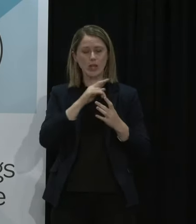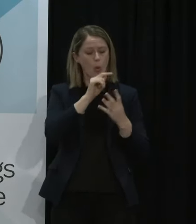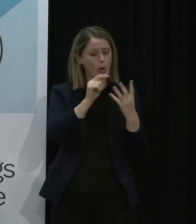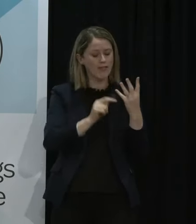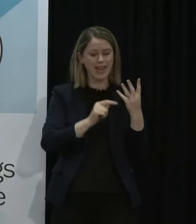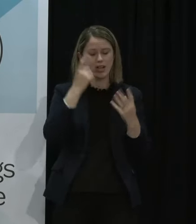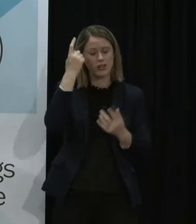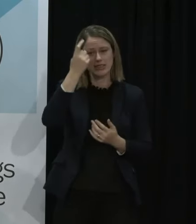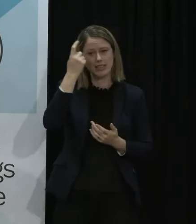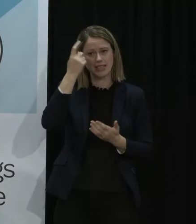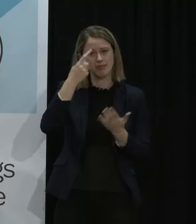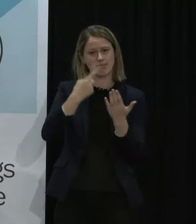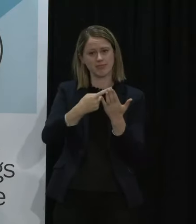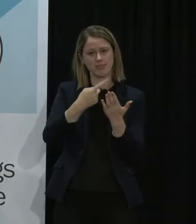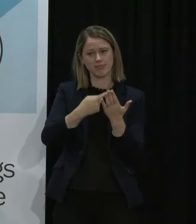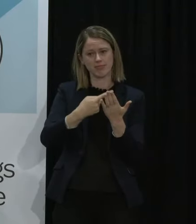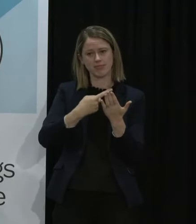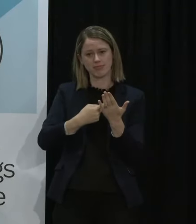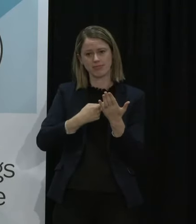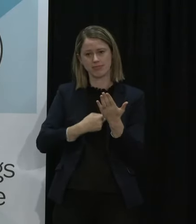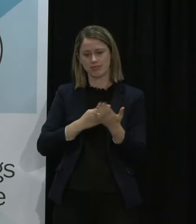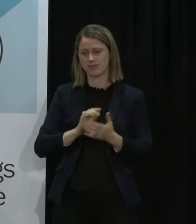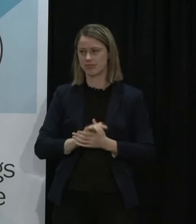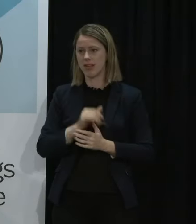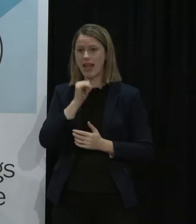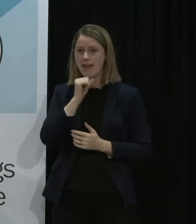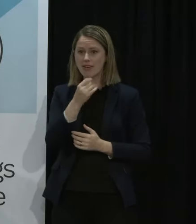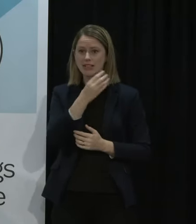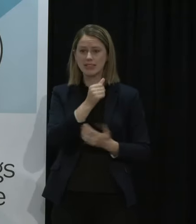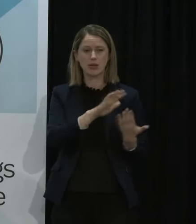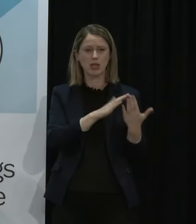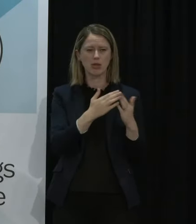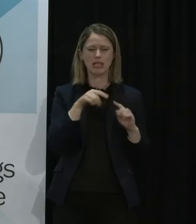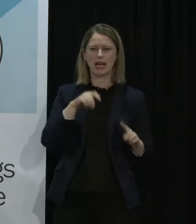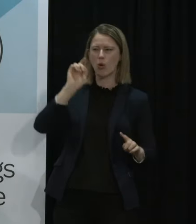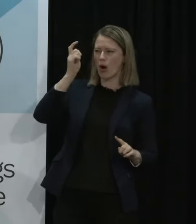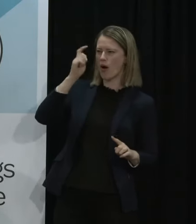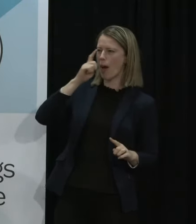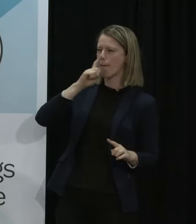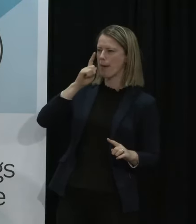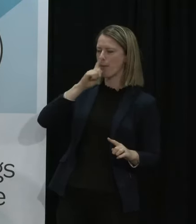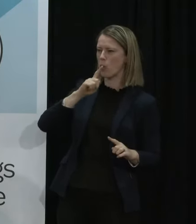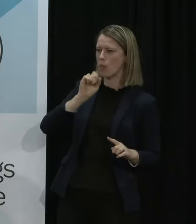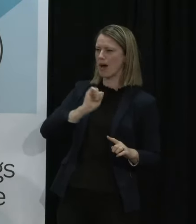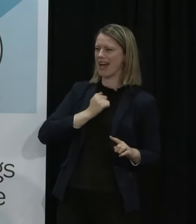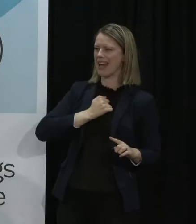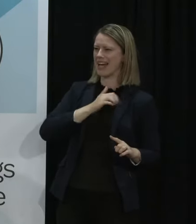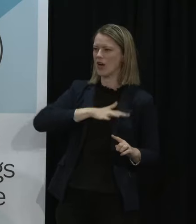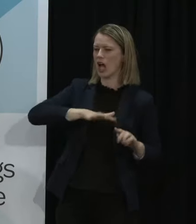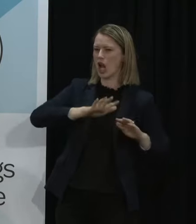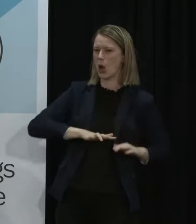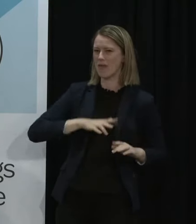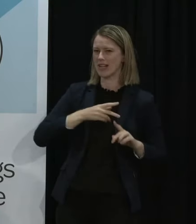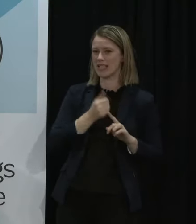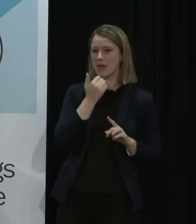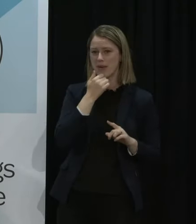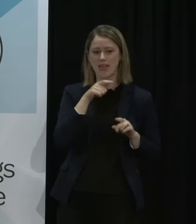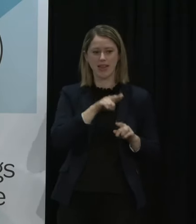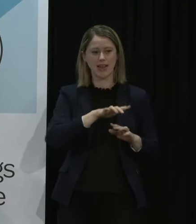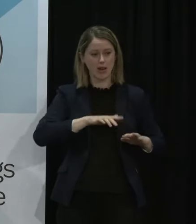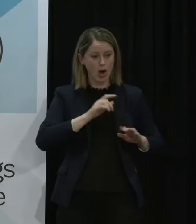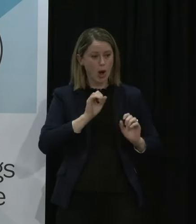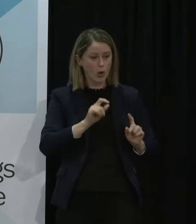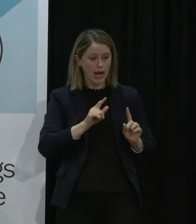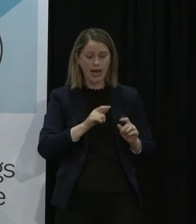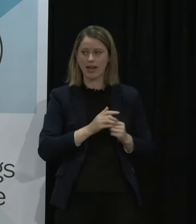of that in so you know if we if we do have members of community who are concerned about the low vaccination rates in their community that is where we've said